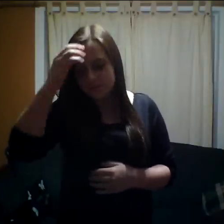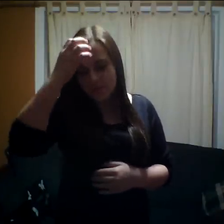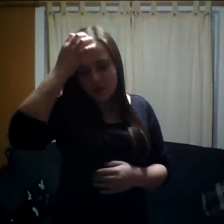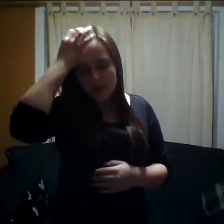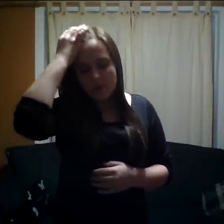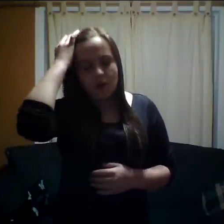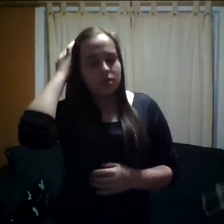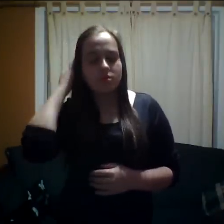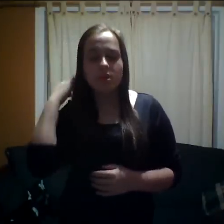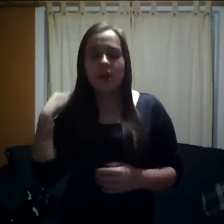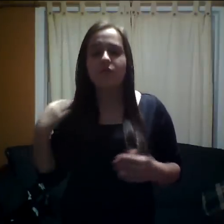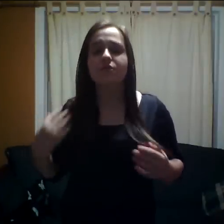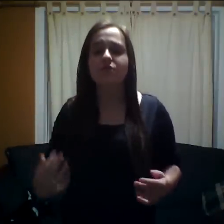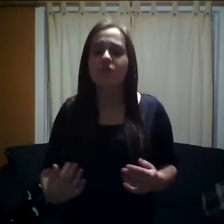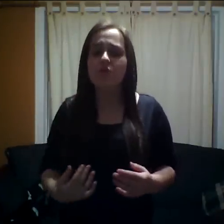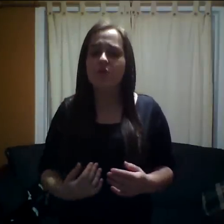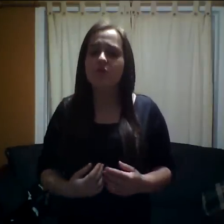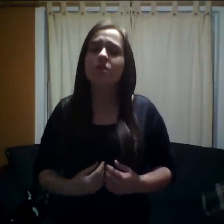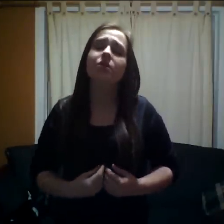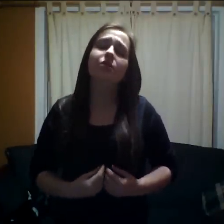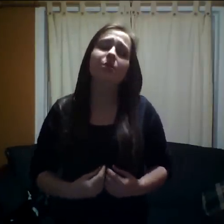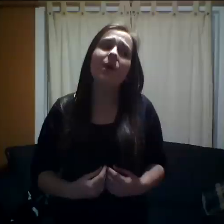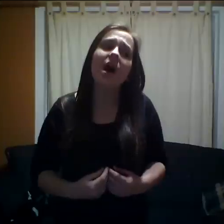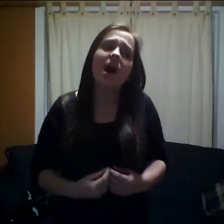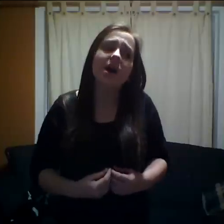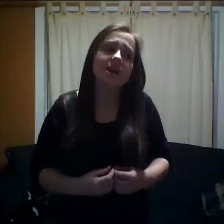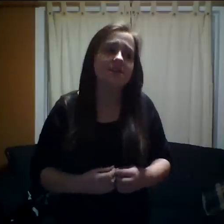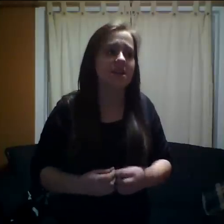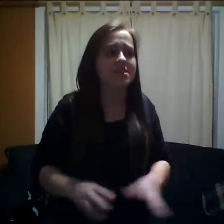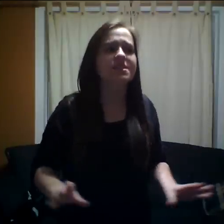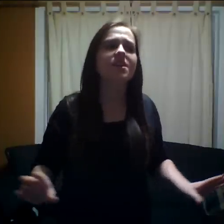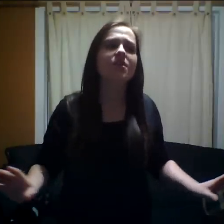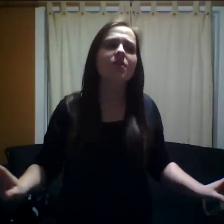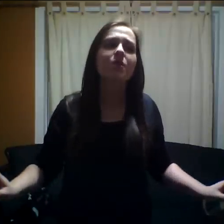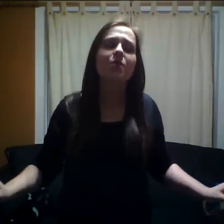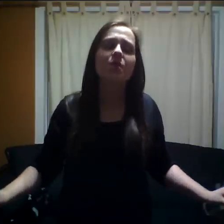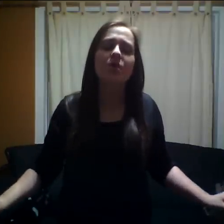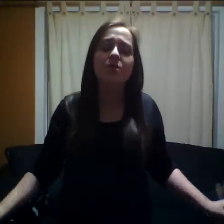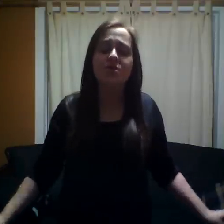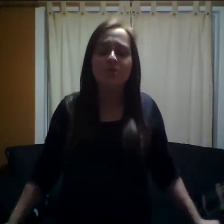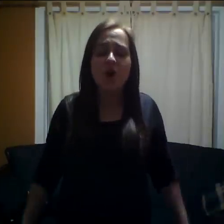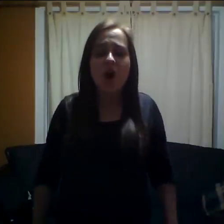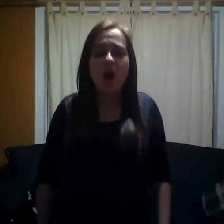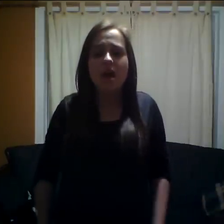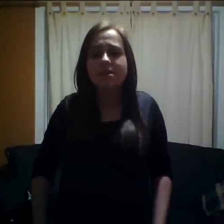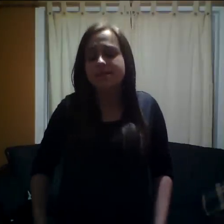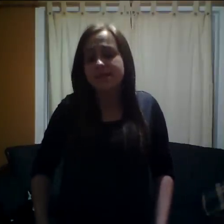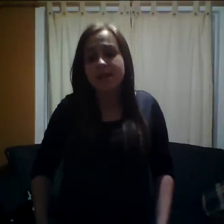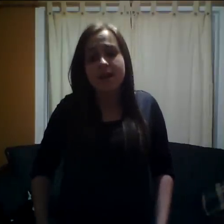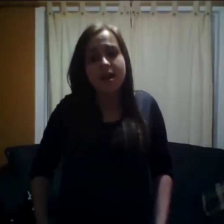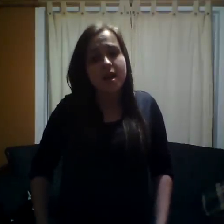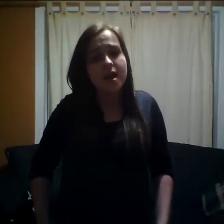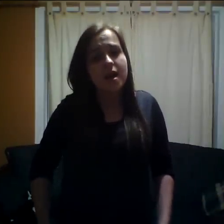You'll never know goodbye, not a single word was said.